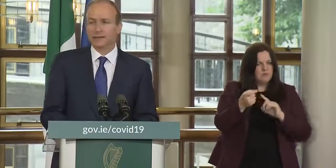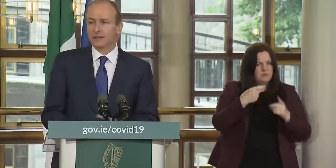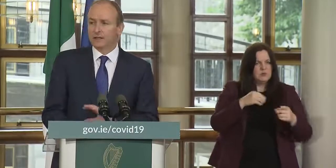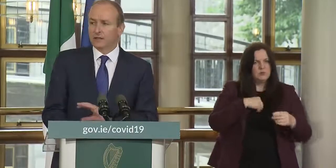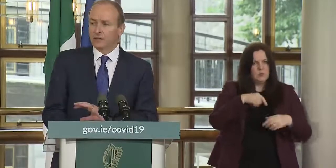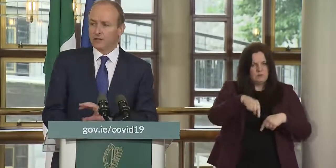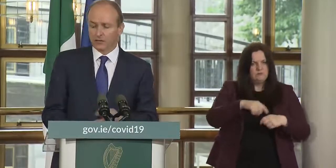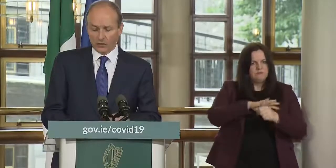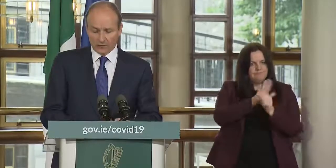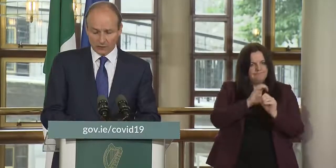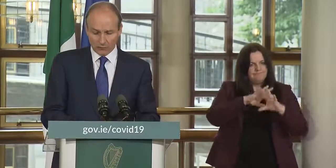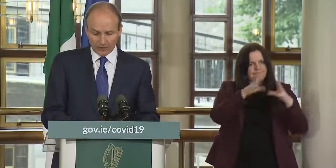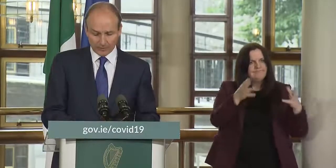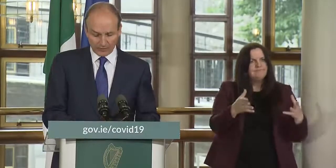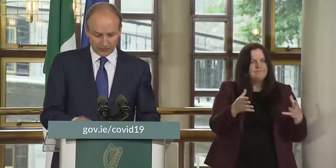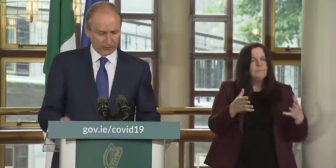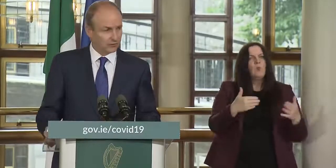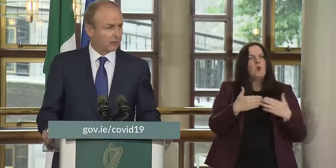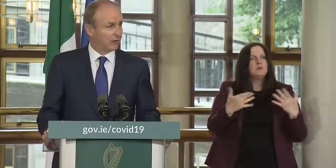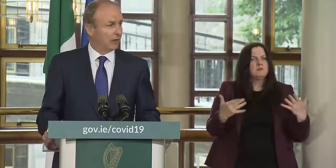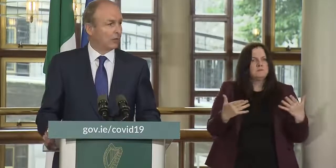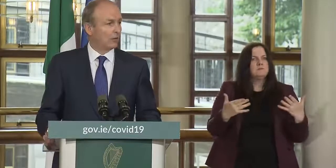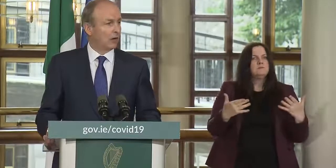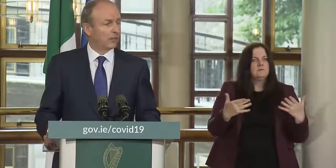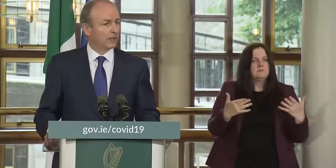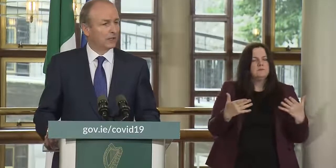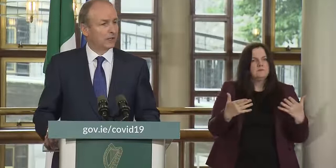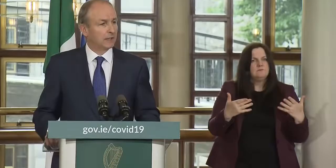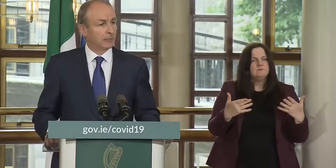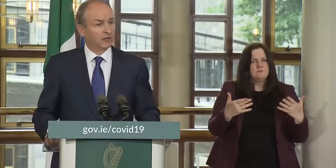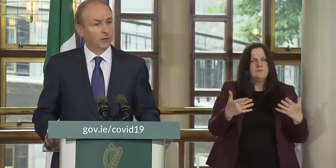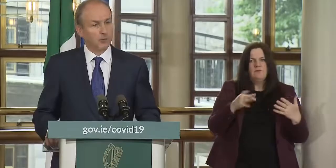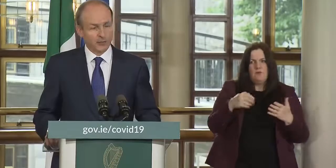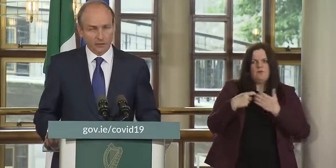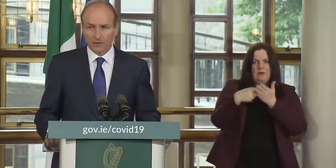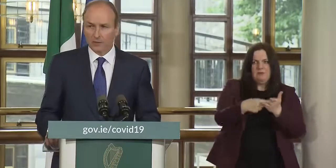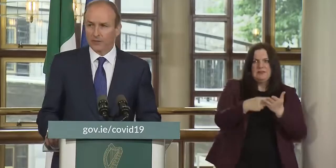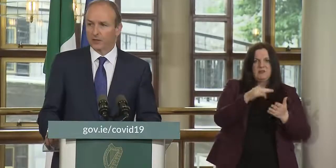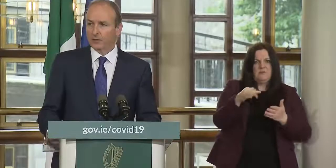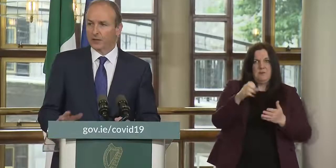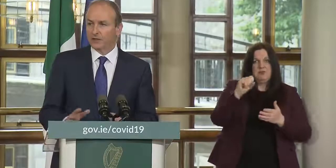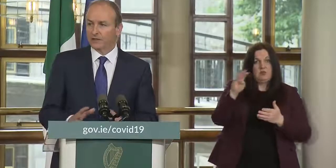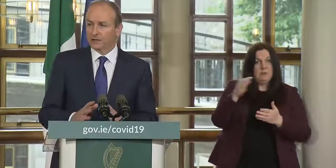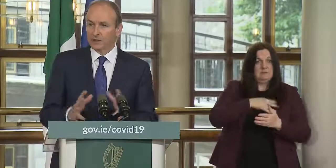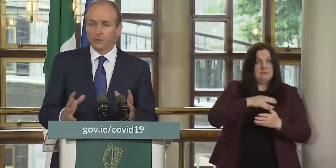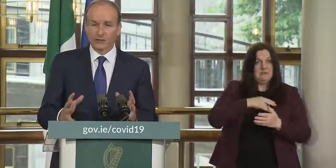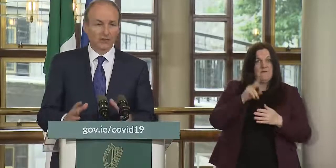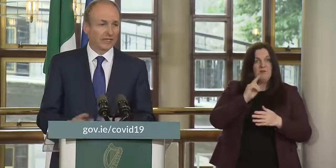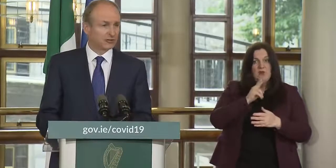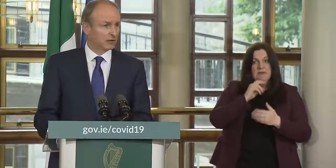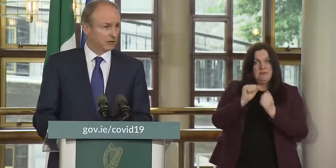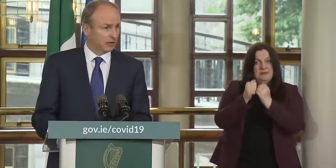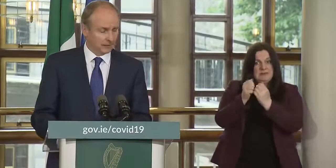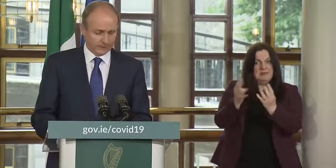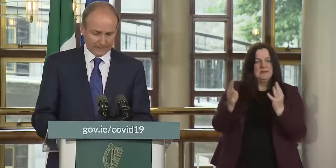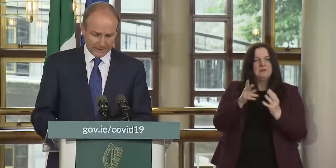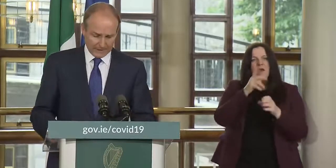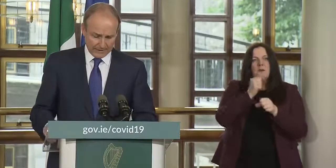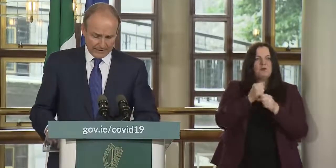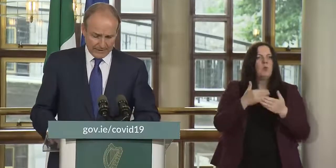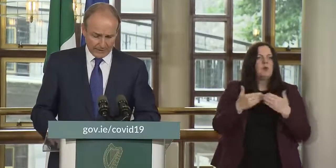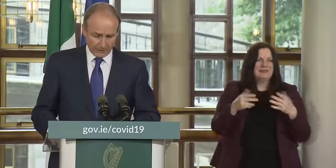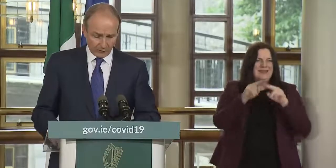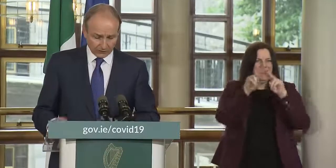19 and this followed on recommendations from the cabinet subcommittee that met on friday to deal with international travel